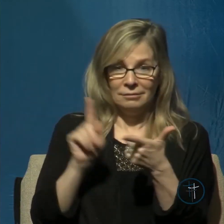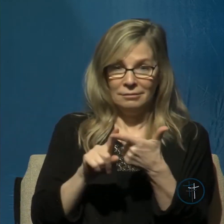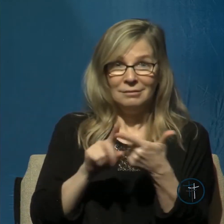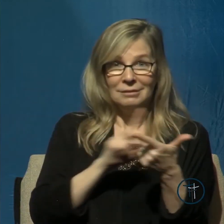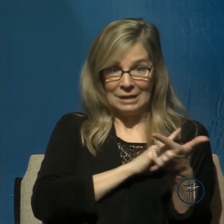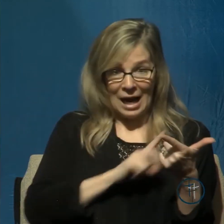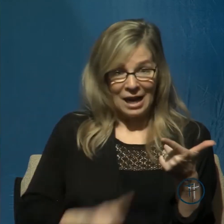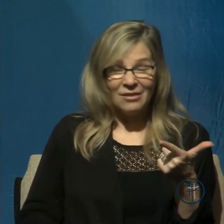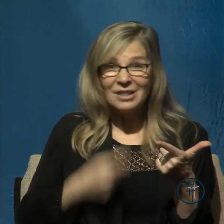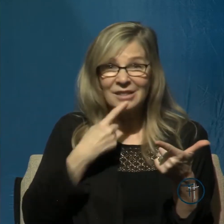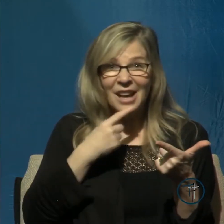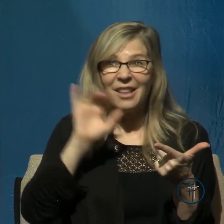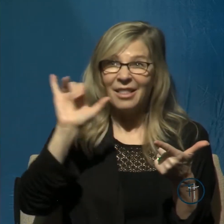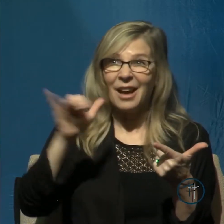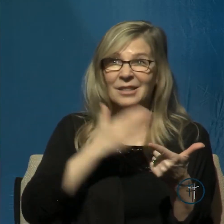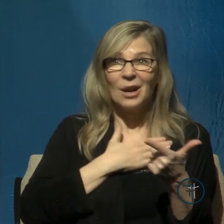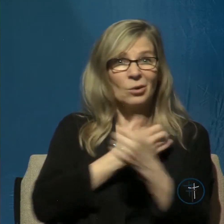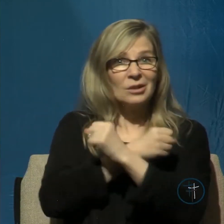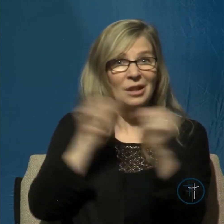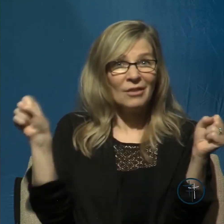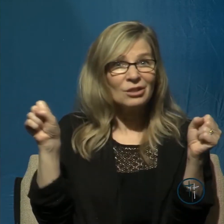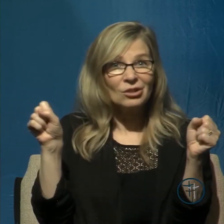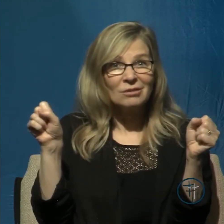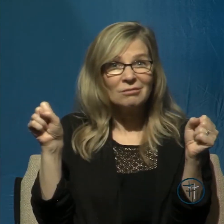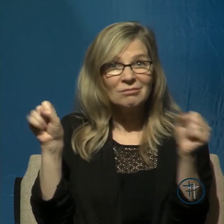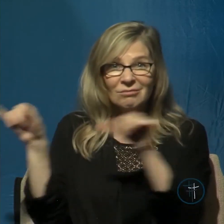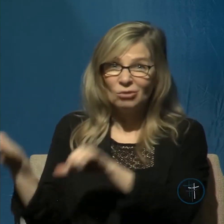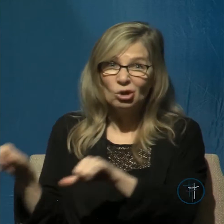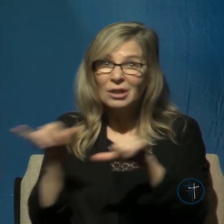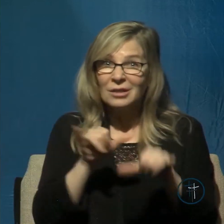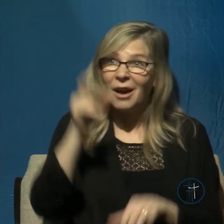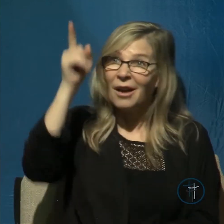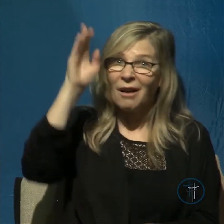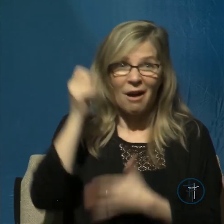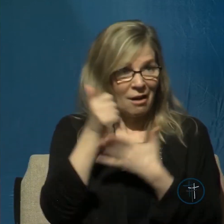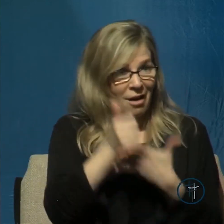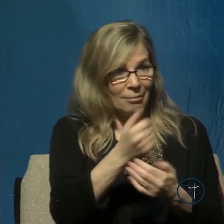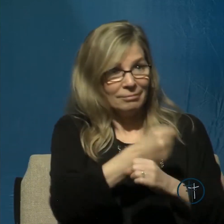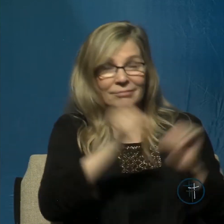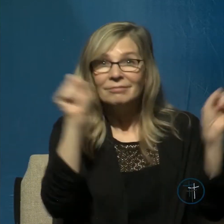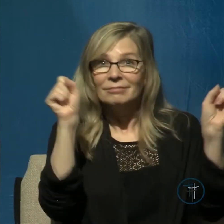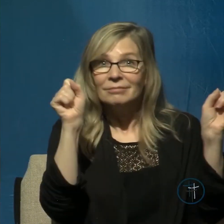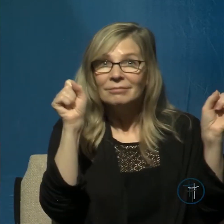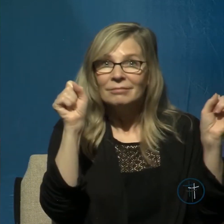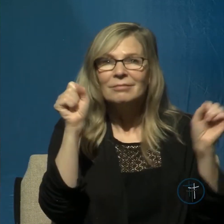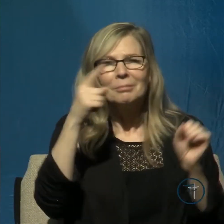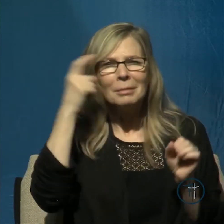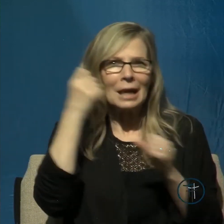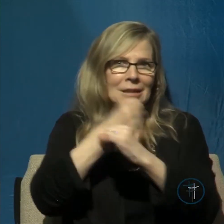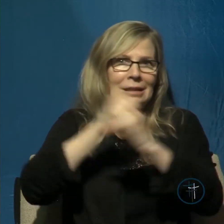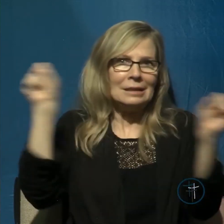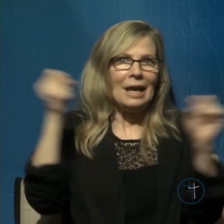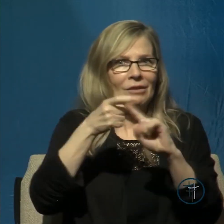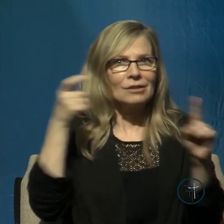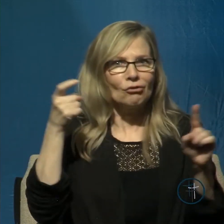just as he was his salvation and not only because he has saved us from eternal punishment for